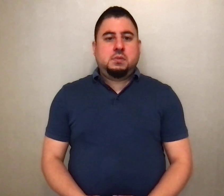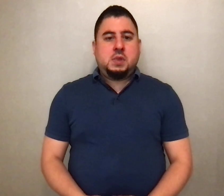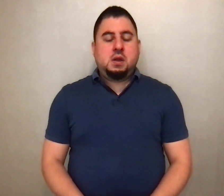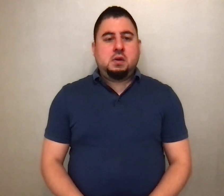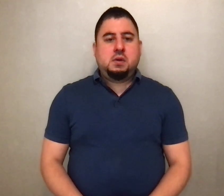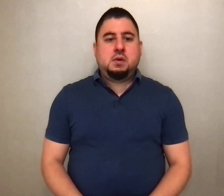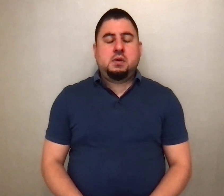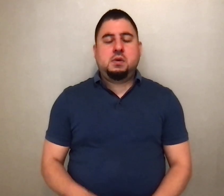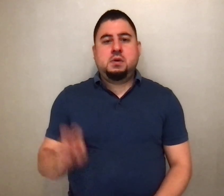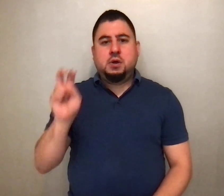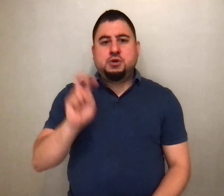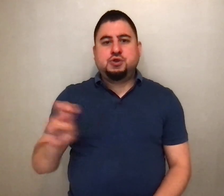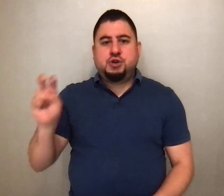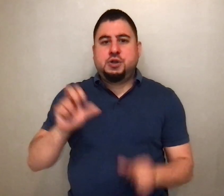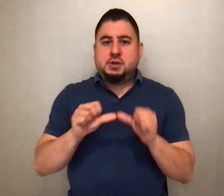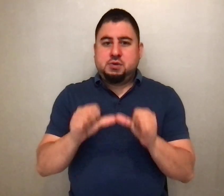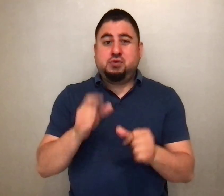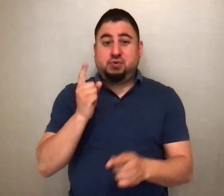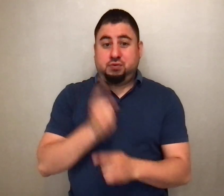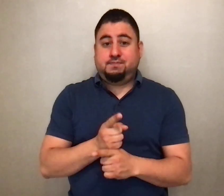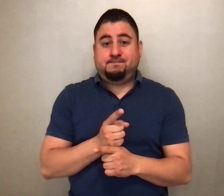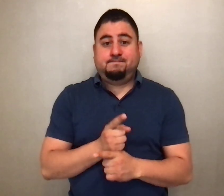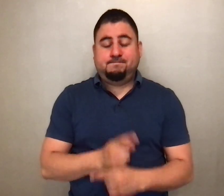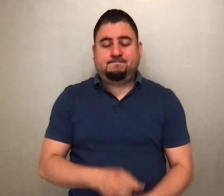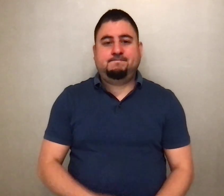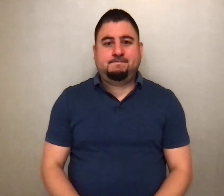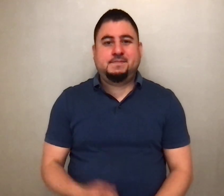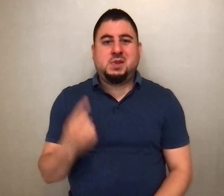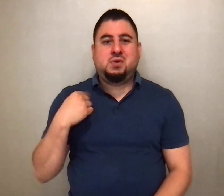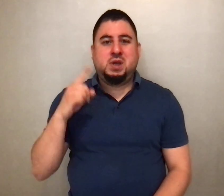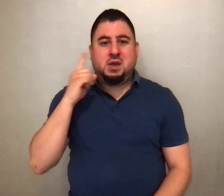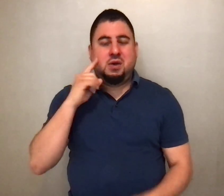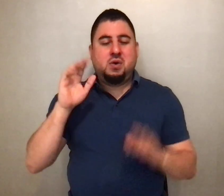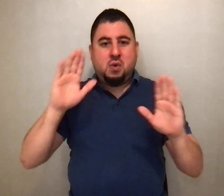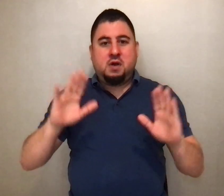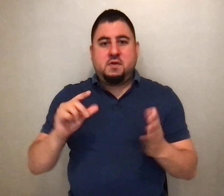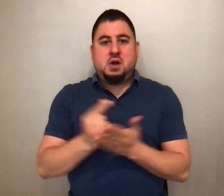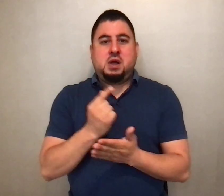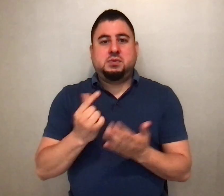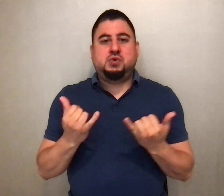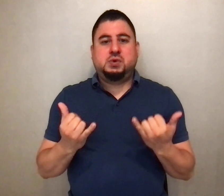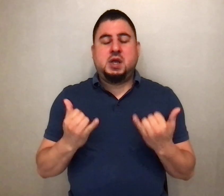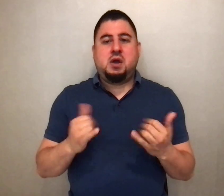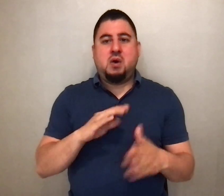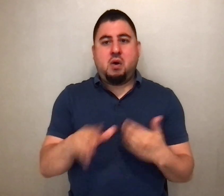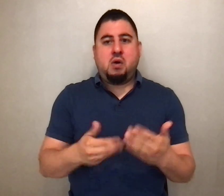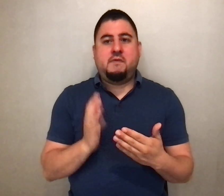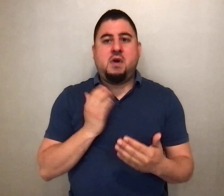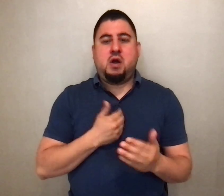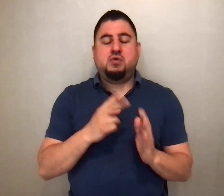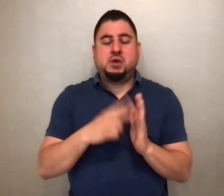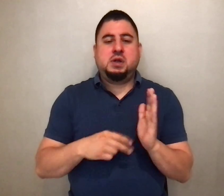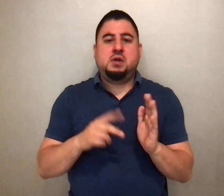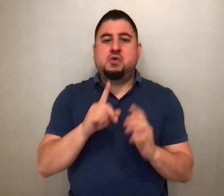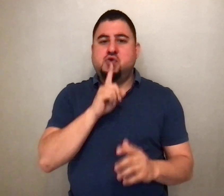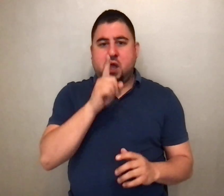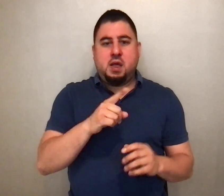continues, does it not? We hear in this wonderful gospel today, really in all of our readings, the reality of a different